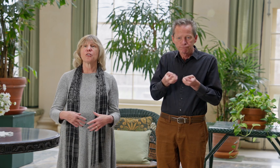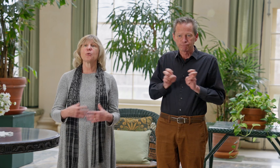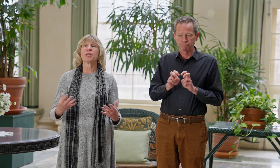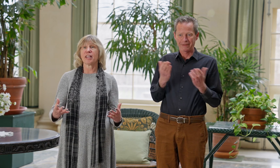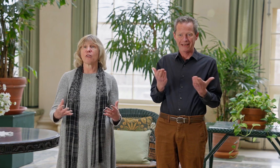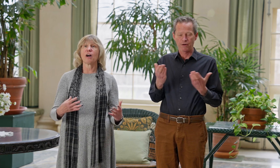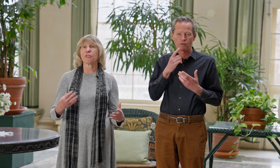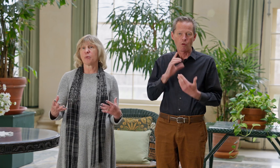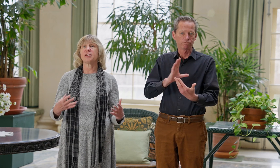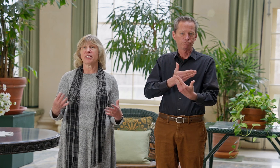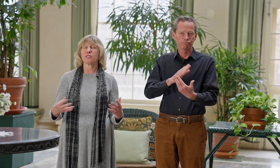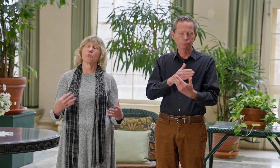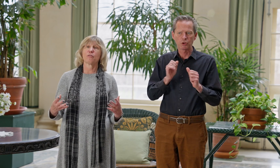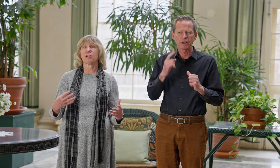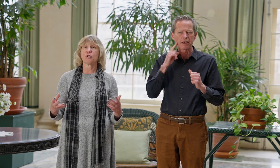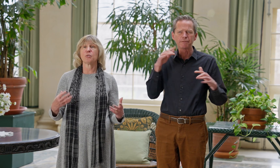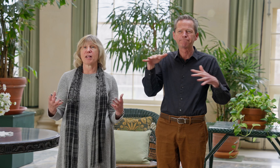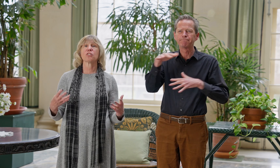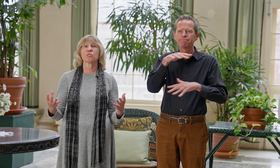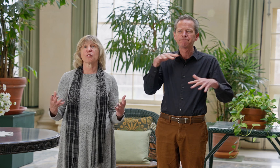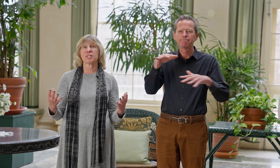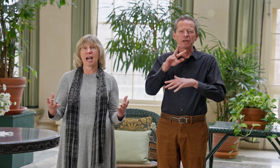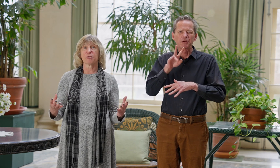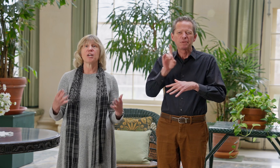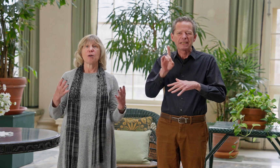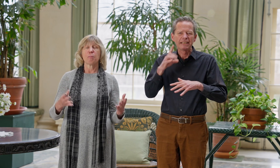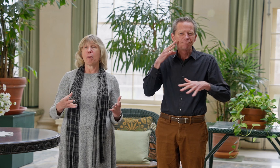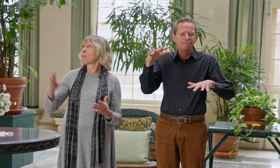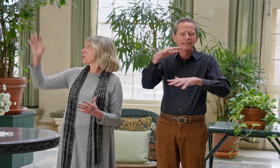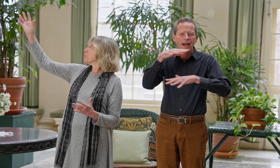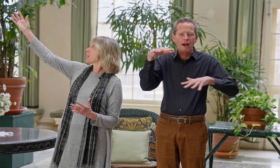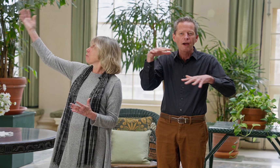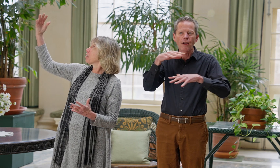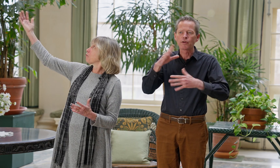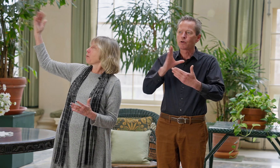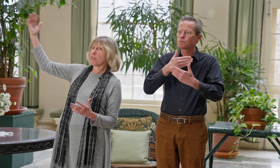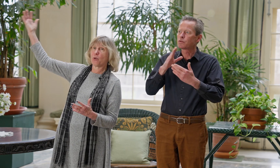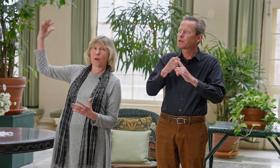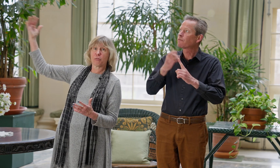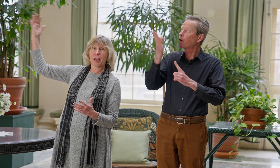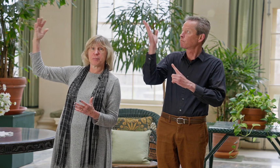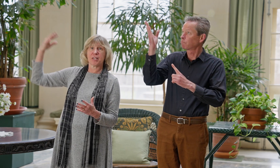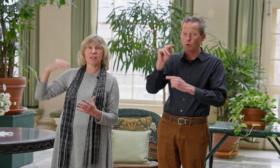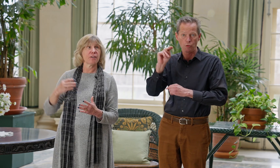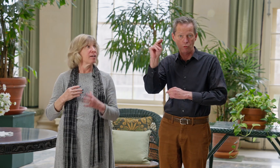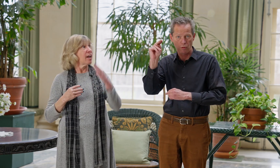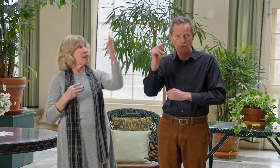you could hear a 3D sort of a two-dimensional sort of sound, music coming from the north pipes here and